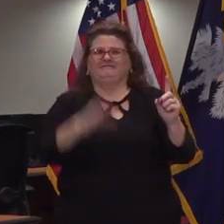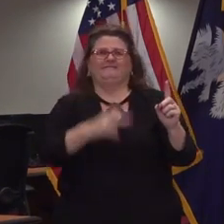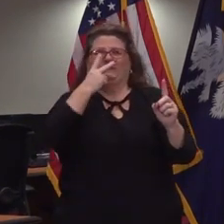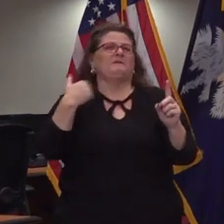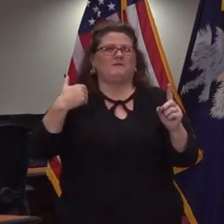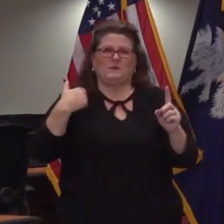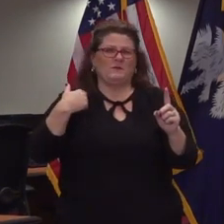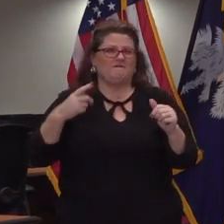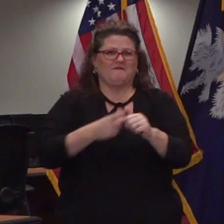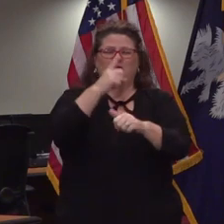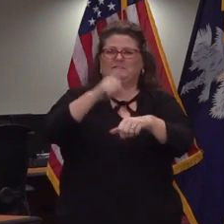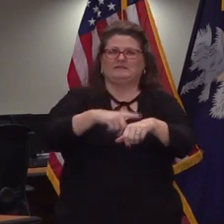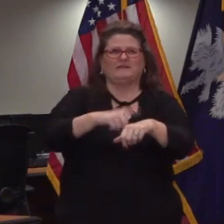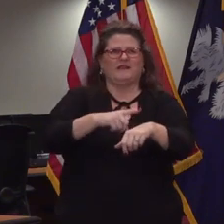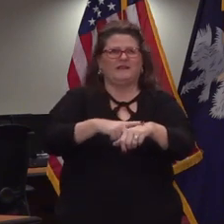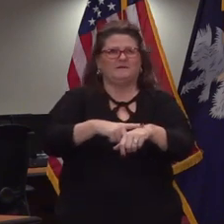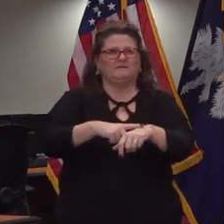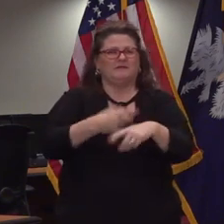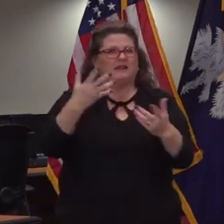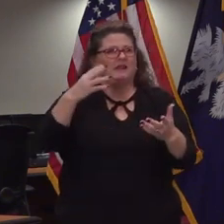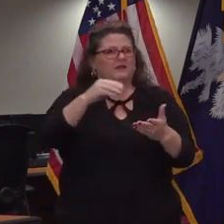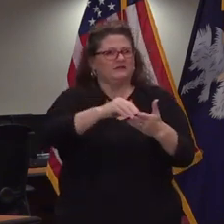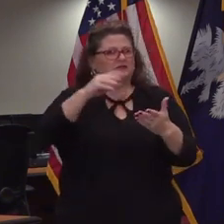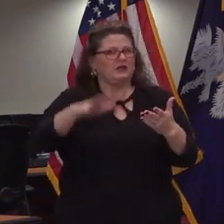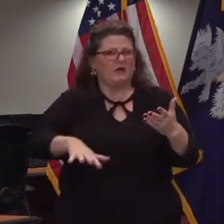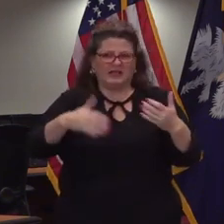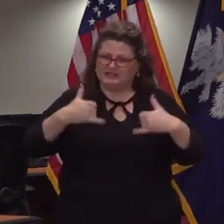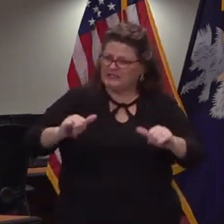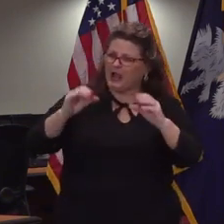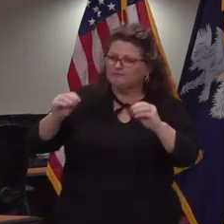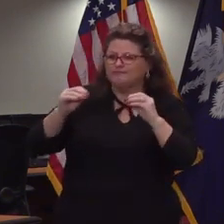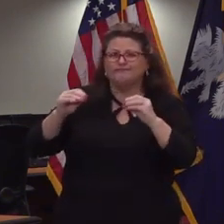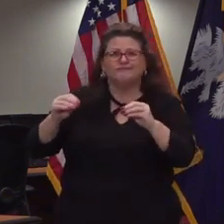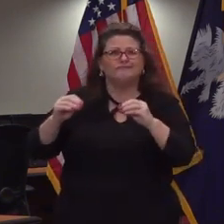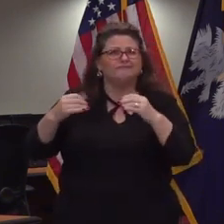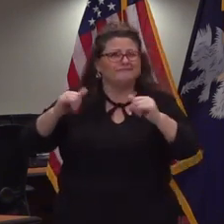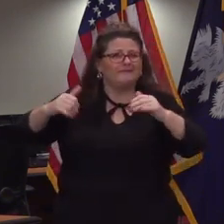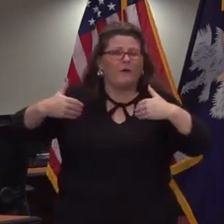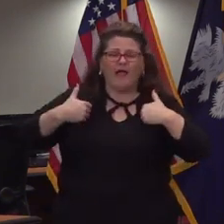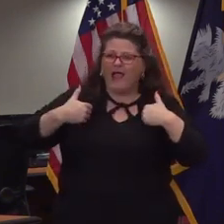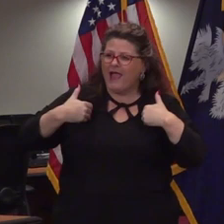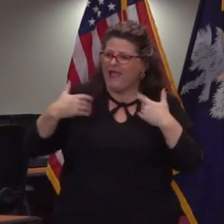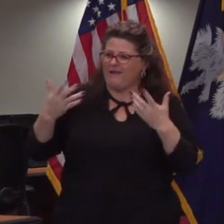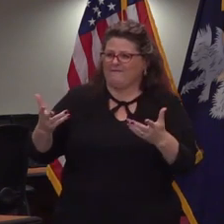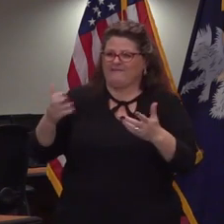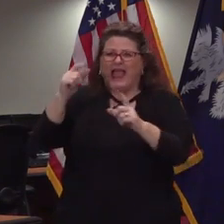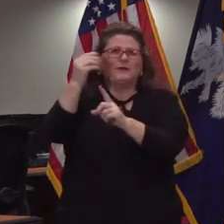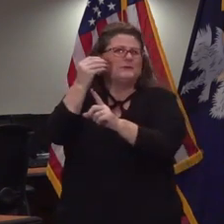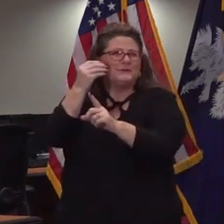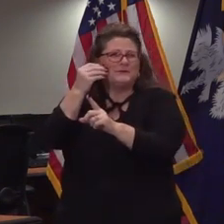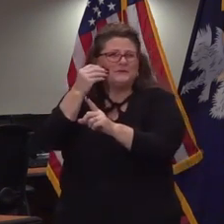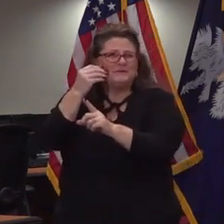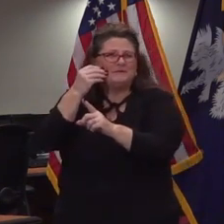see that all of our students or have educational advantages and opportunities at home we've delivered